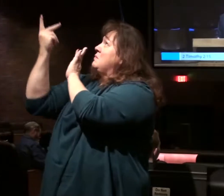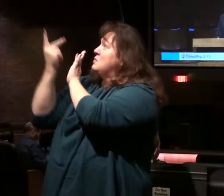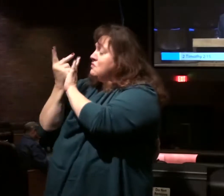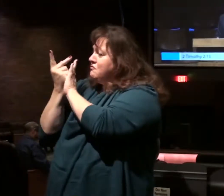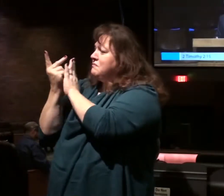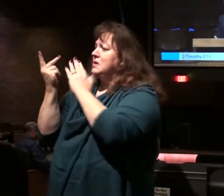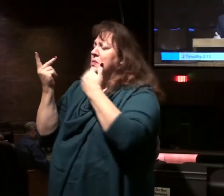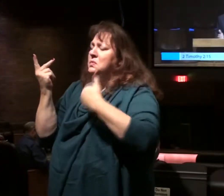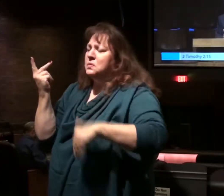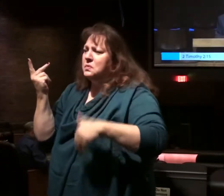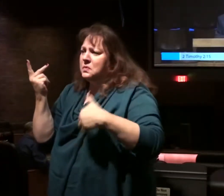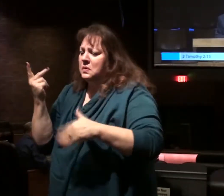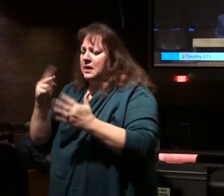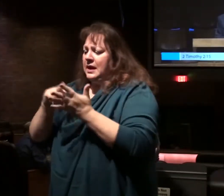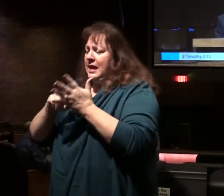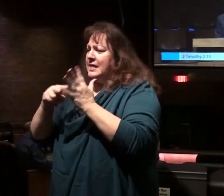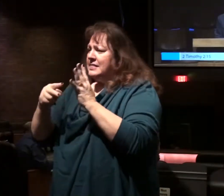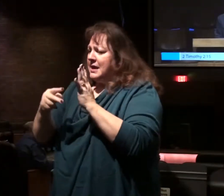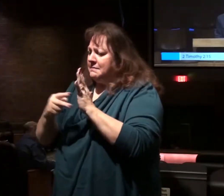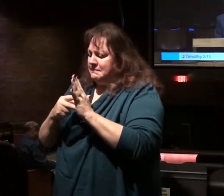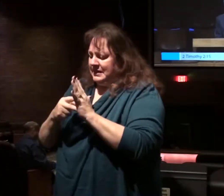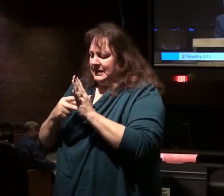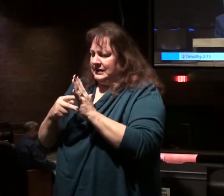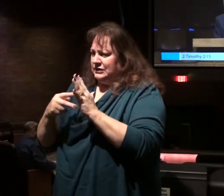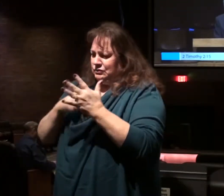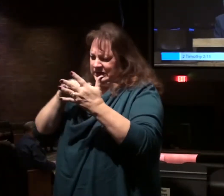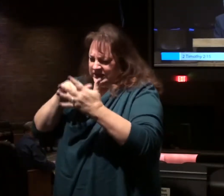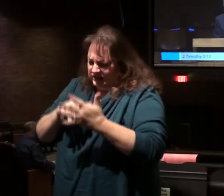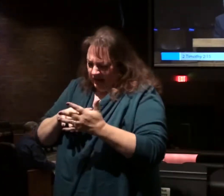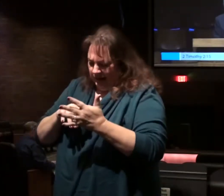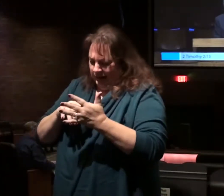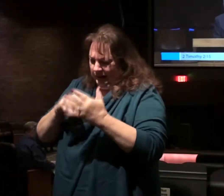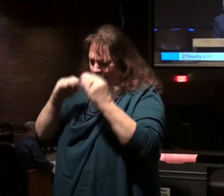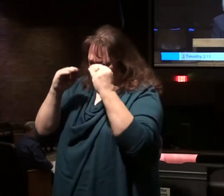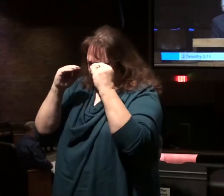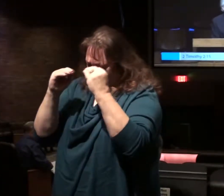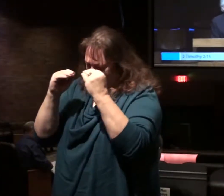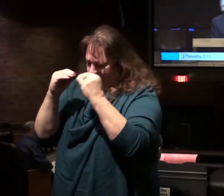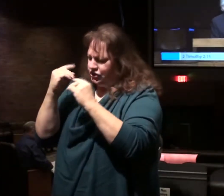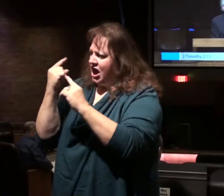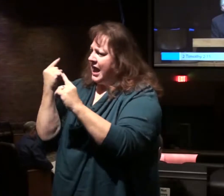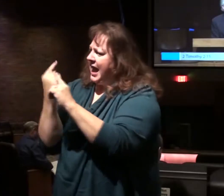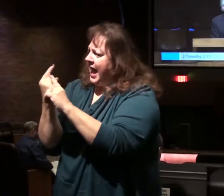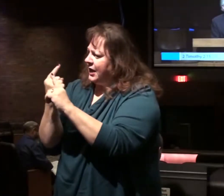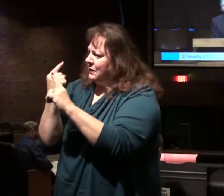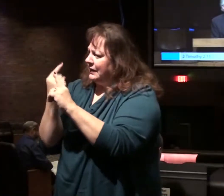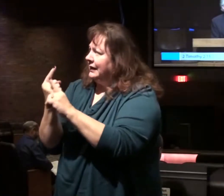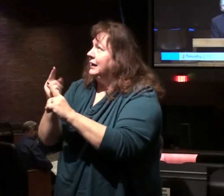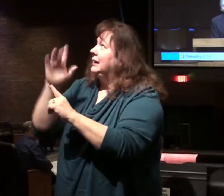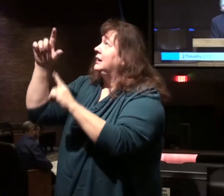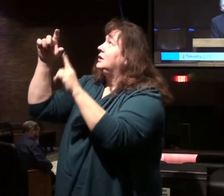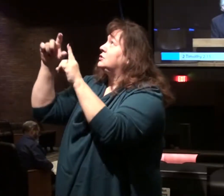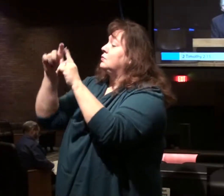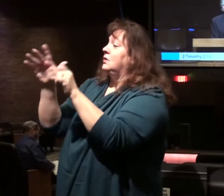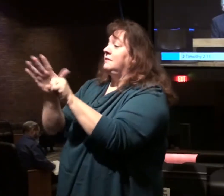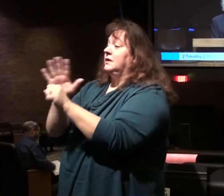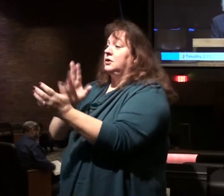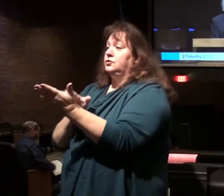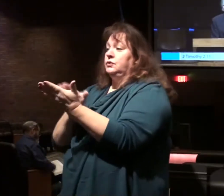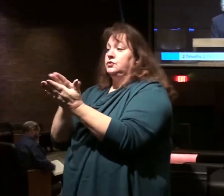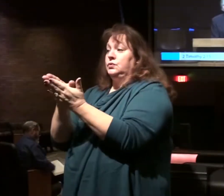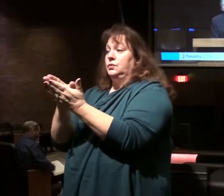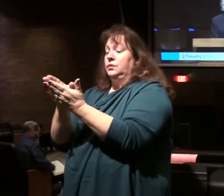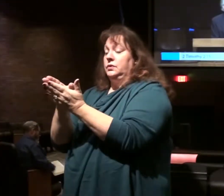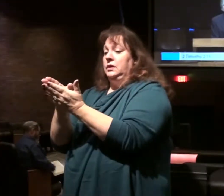That means we handle accurately the word of truth. We devote